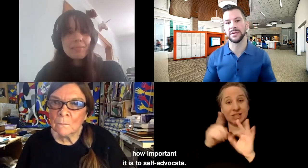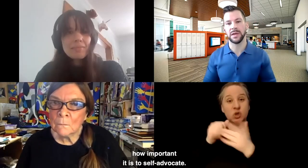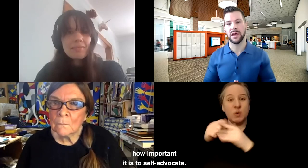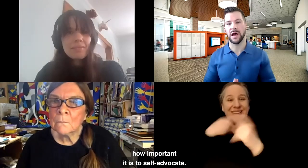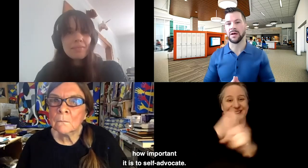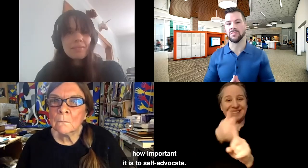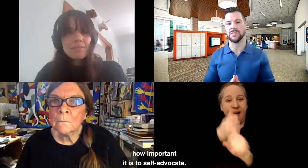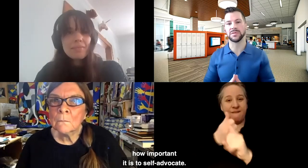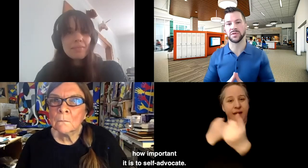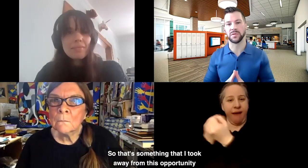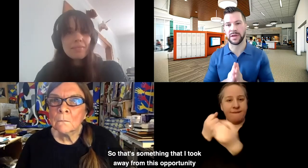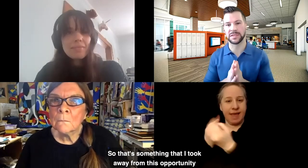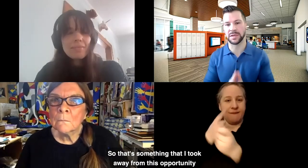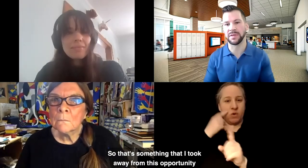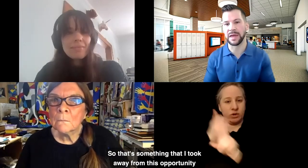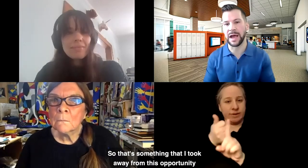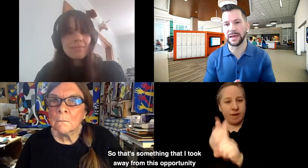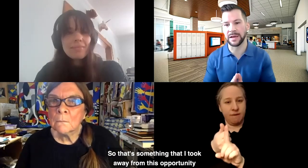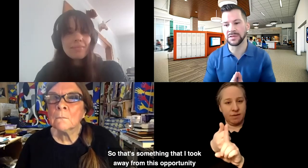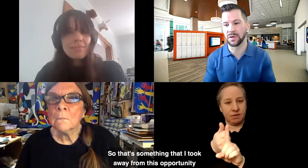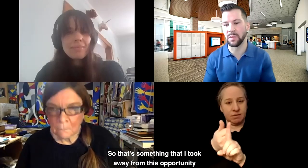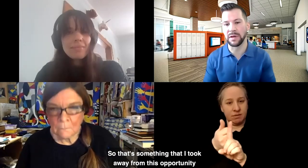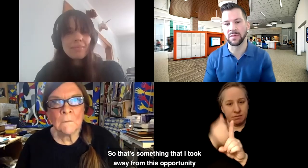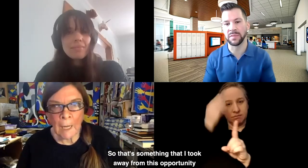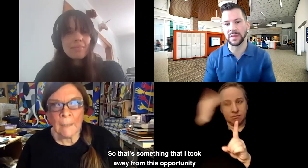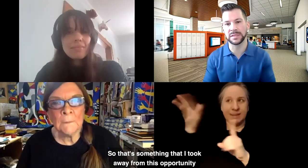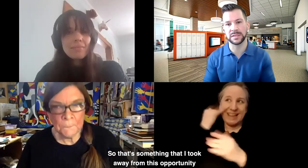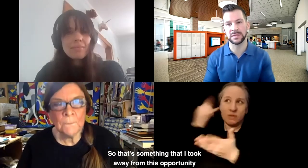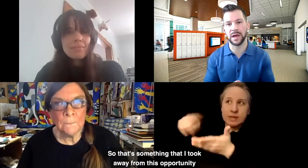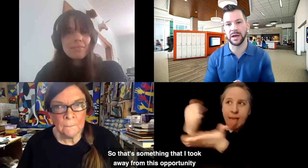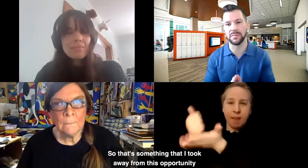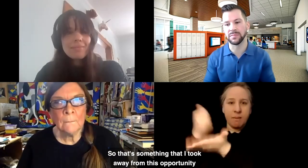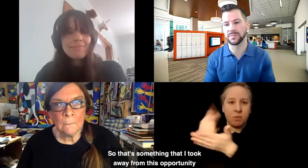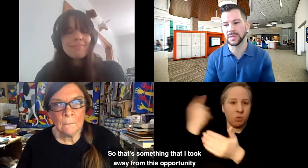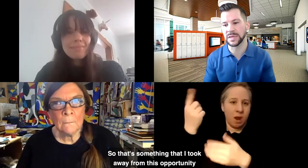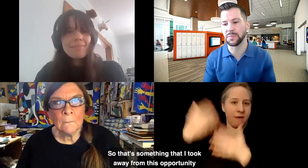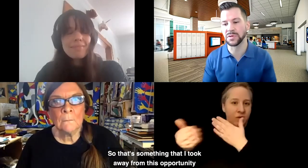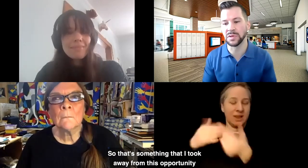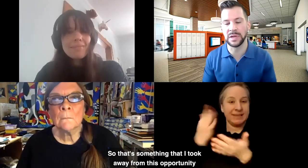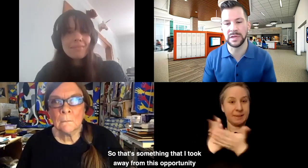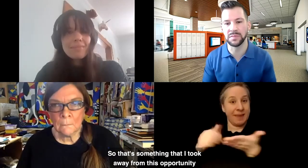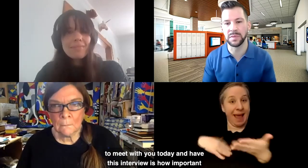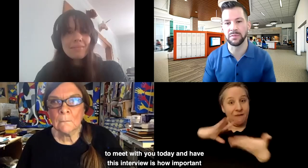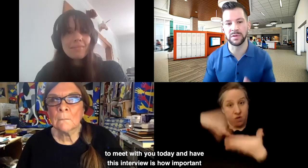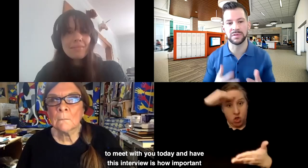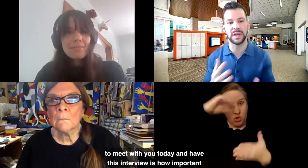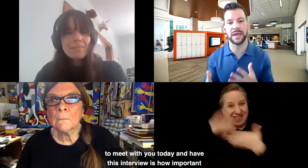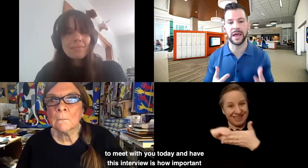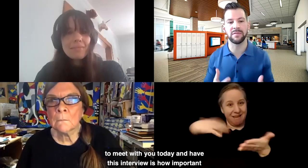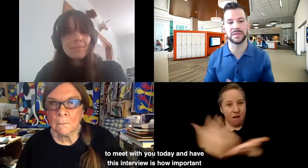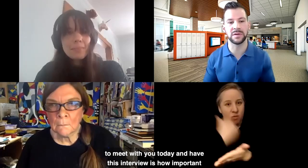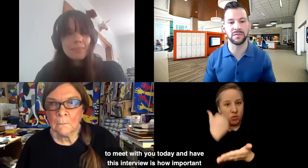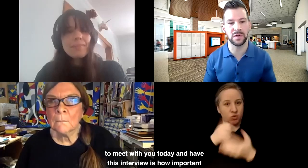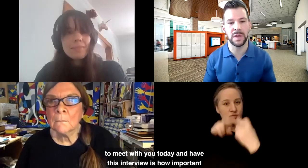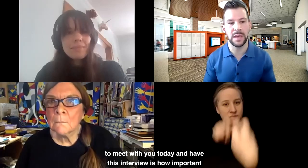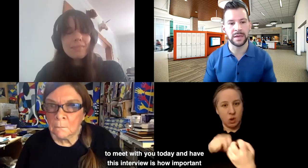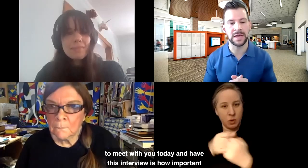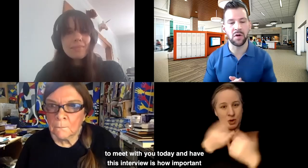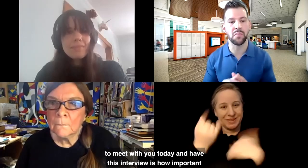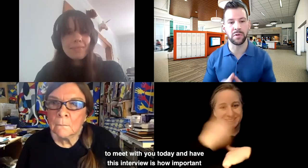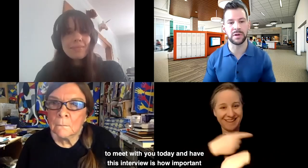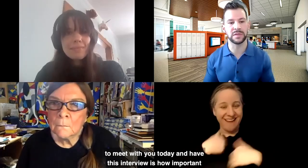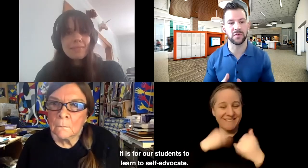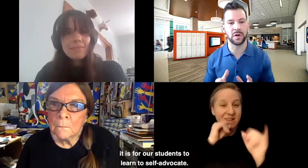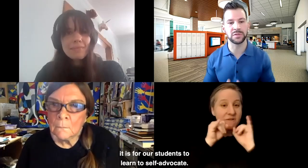-advocate. Um, so that's something that I, I took away from this, um, this opportunity to meet with you today and have this interview